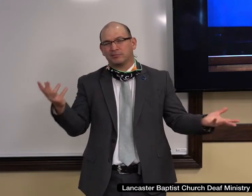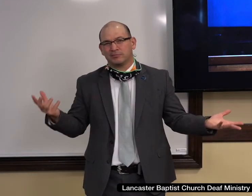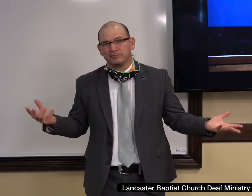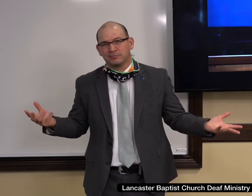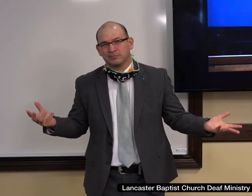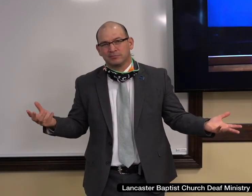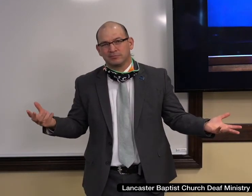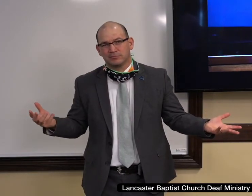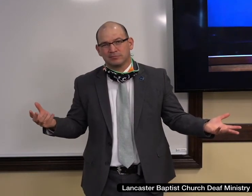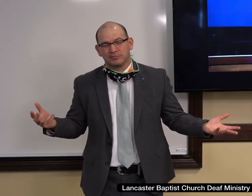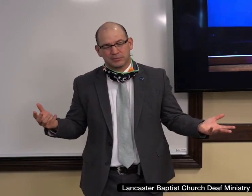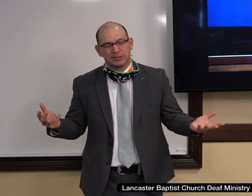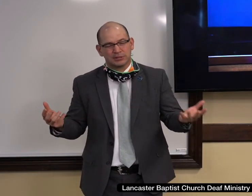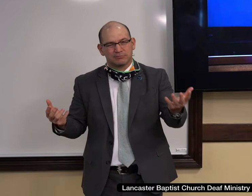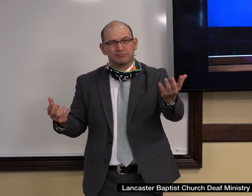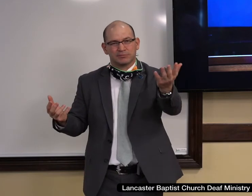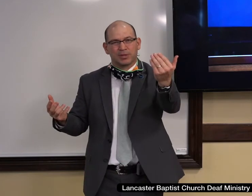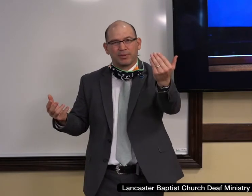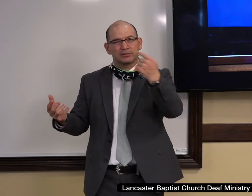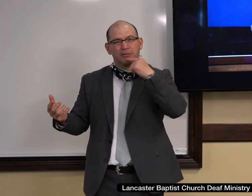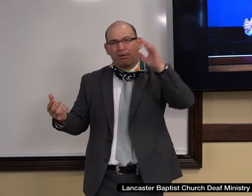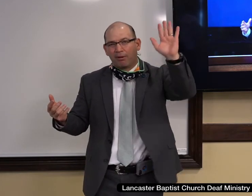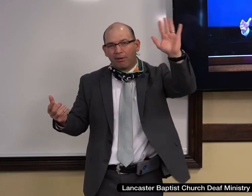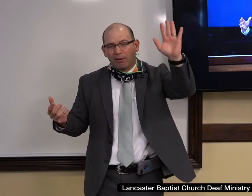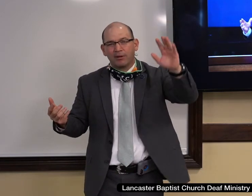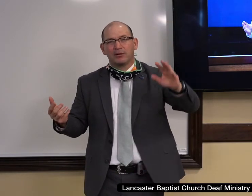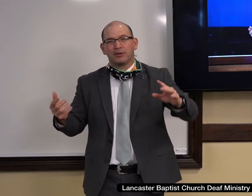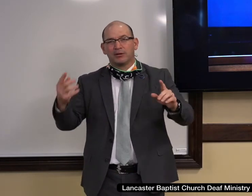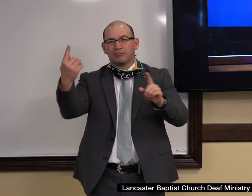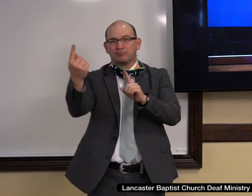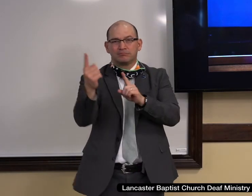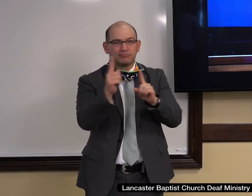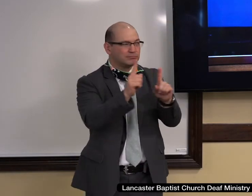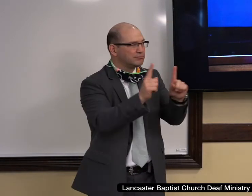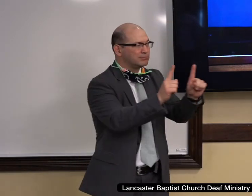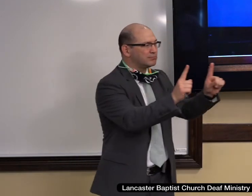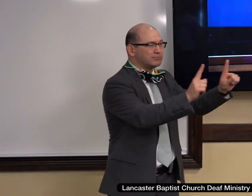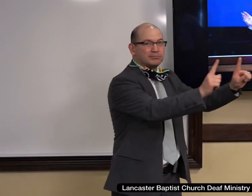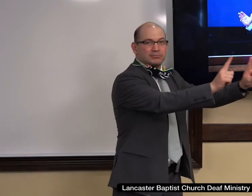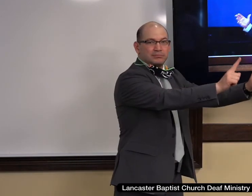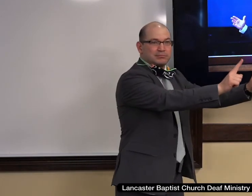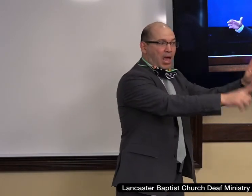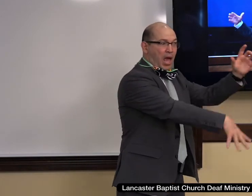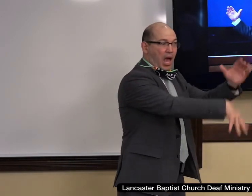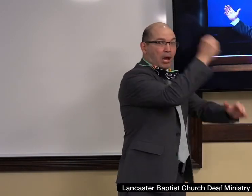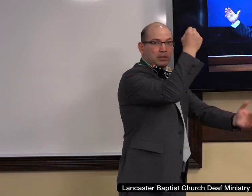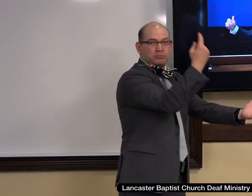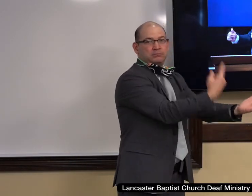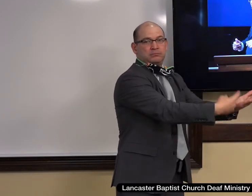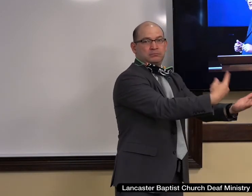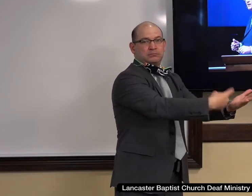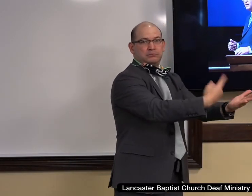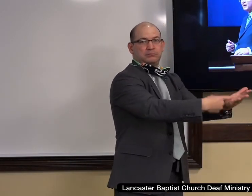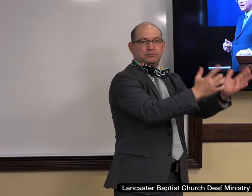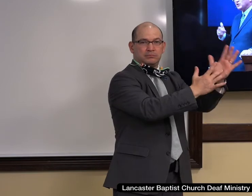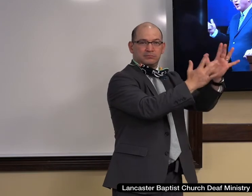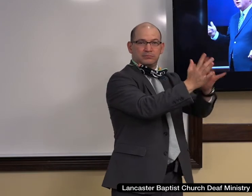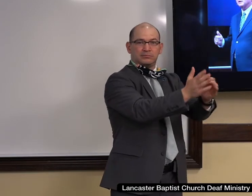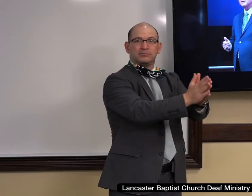into their ear. Just wave at them. And they'll lead you to a place outside where you can sit apart and talk